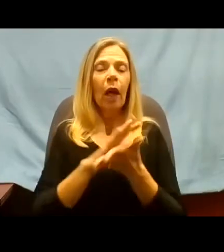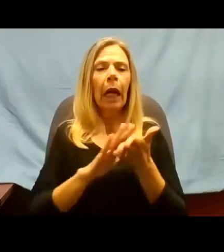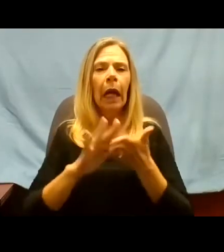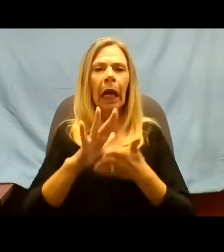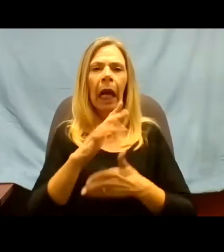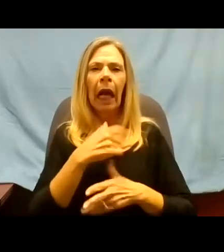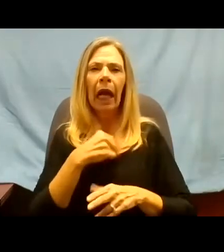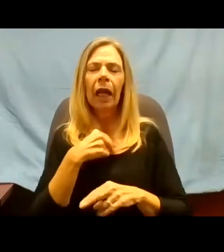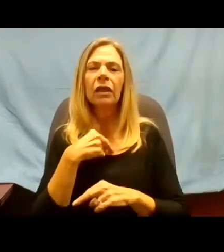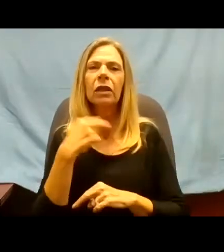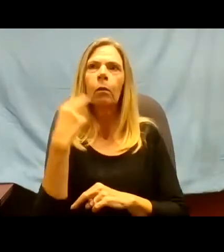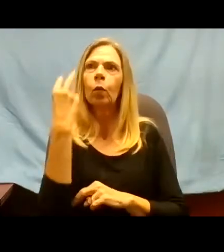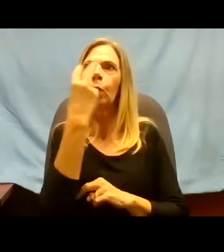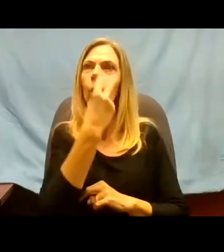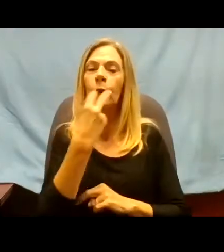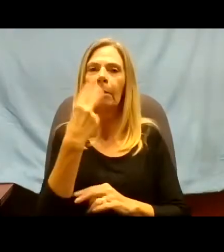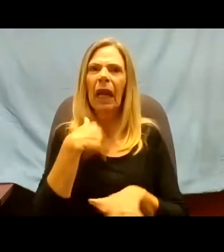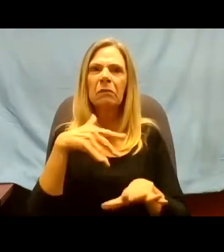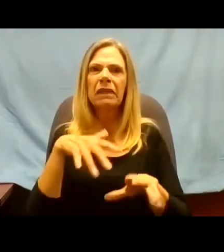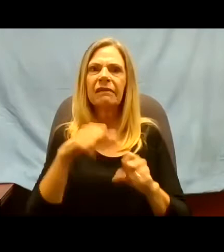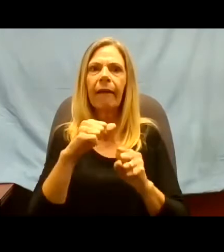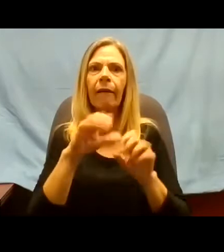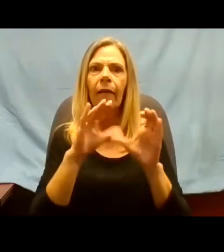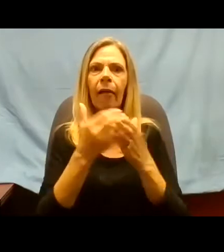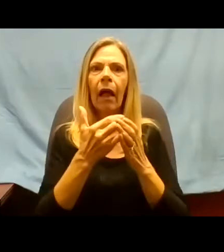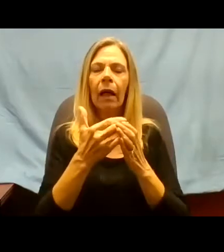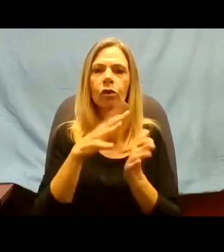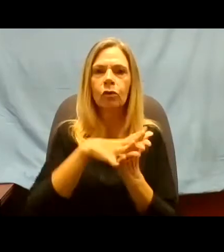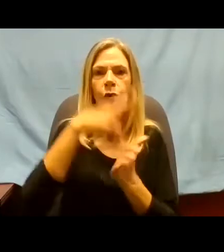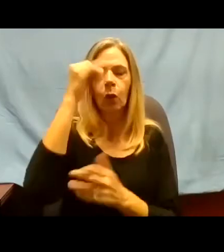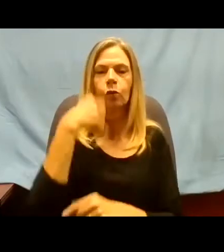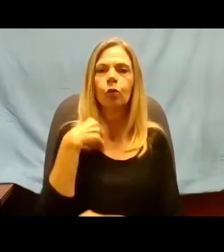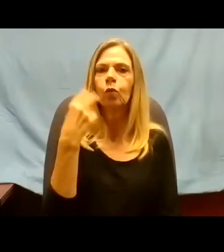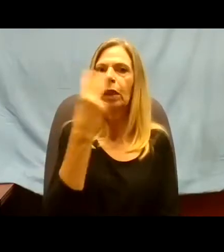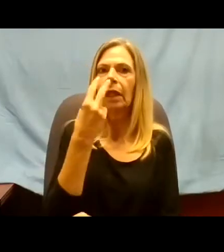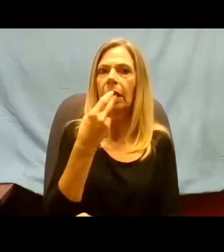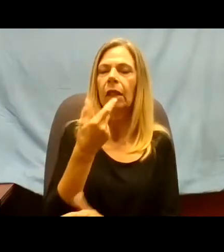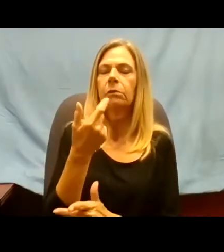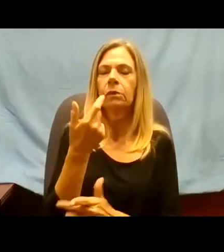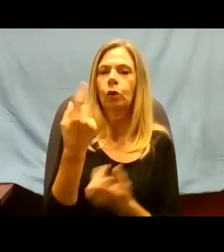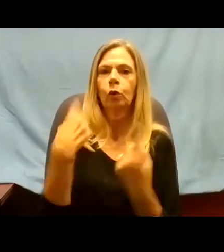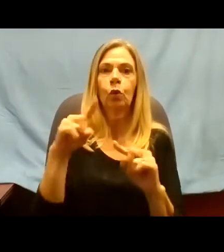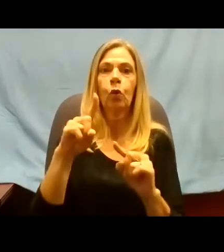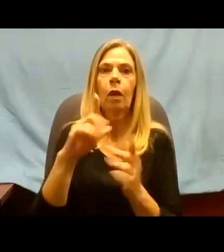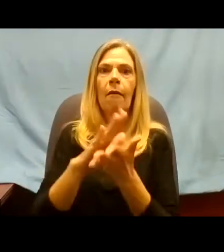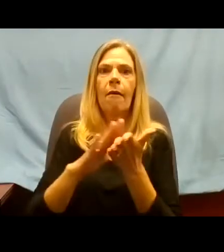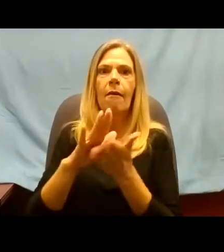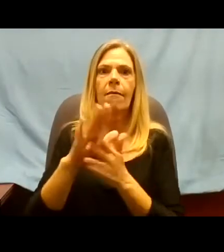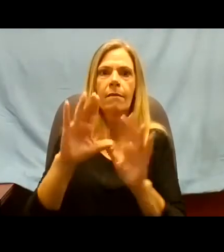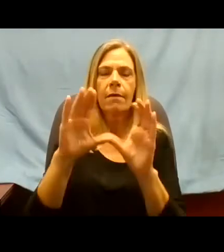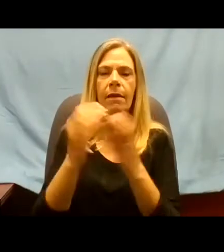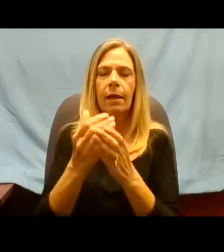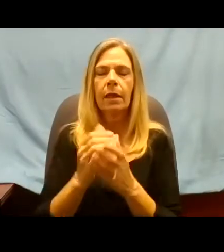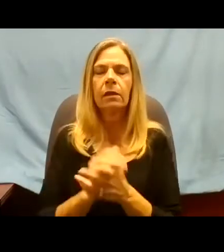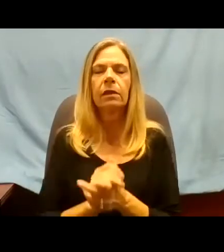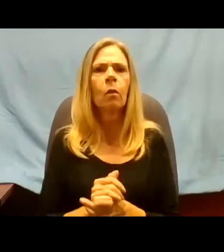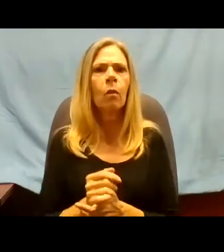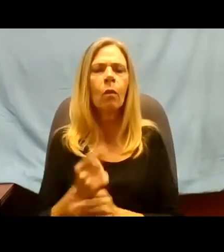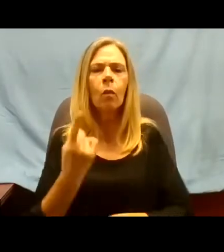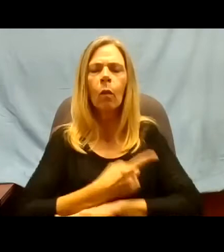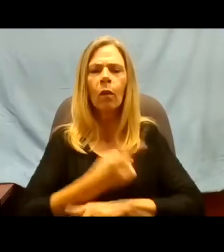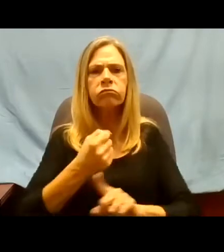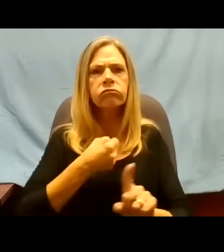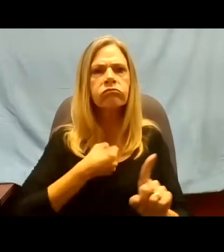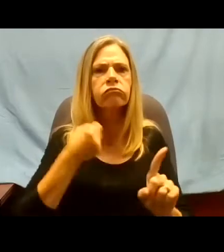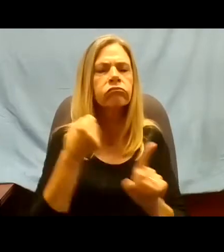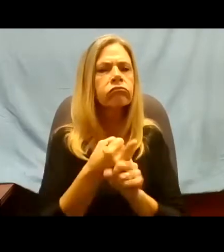taking, lip reading courses. And one day an eventful thing happened, changed my life. There